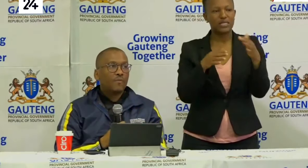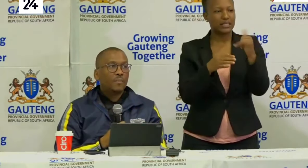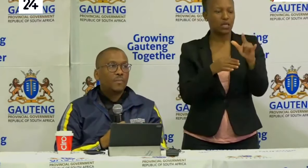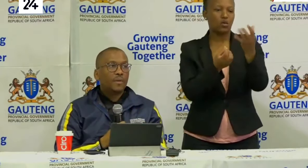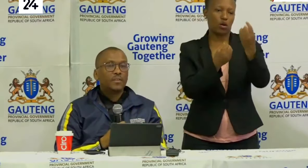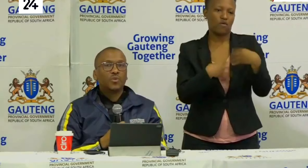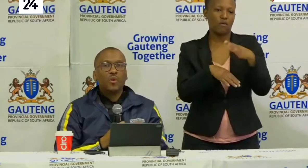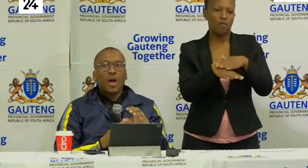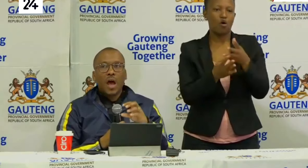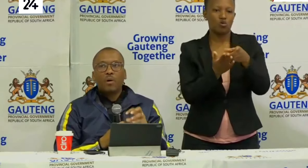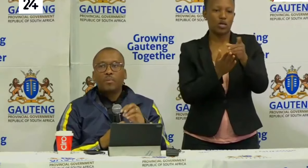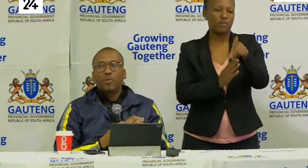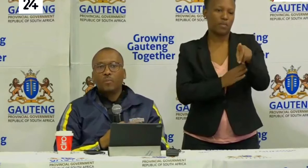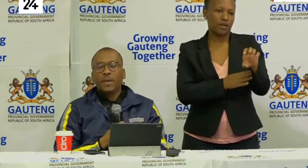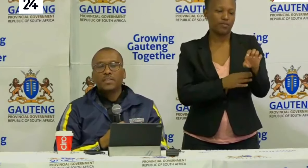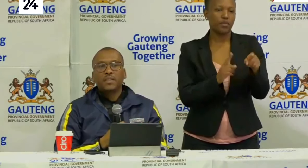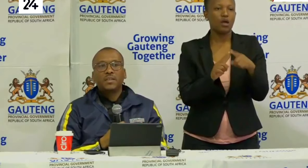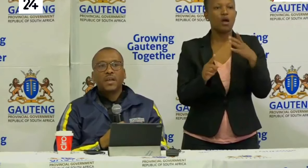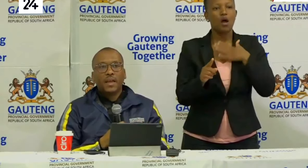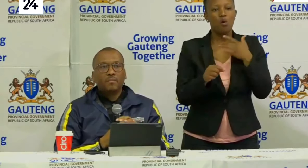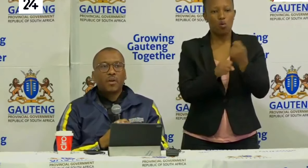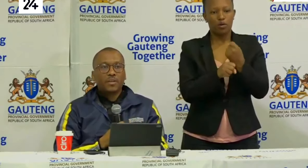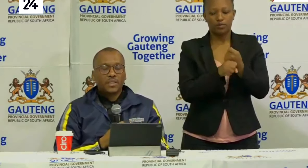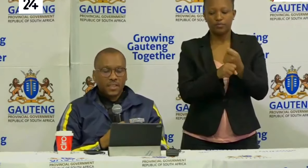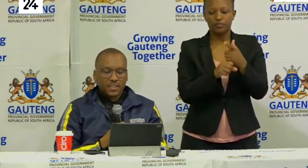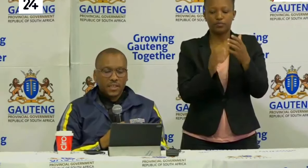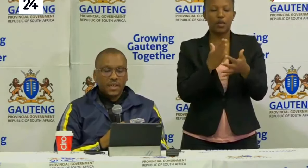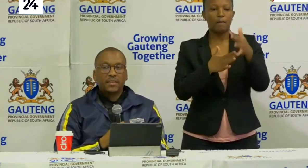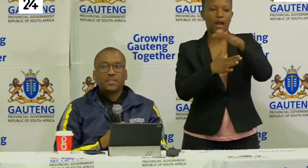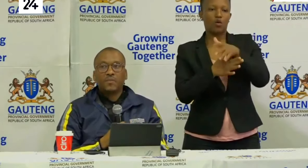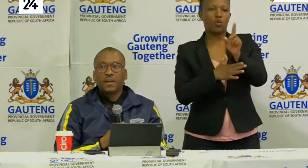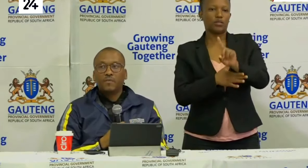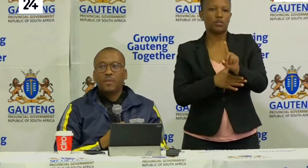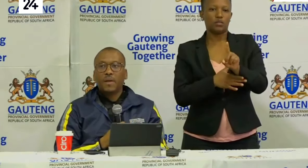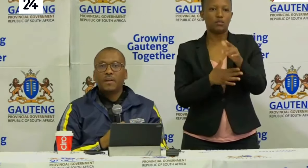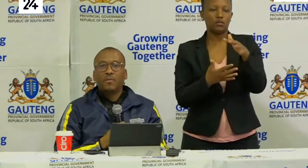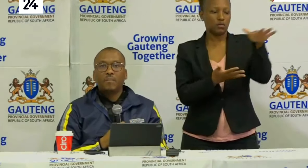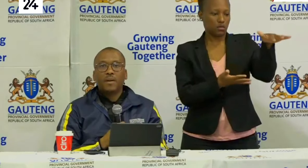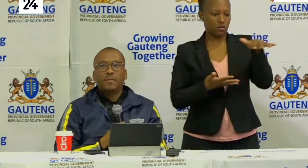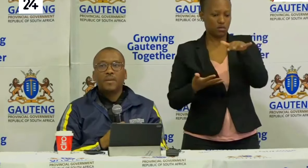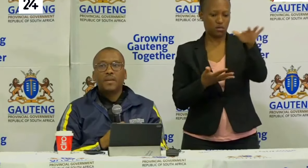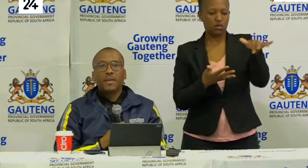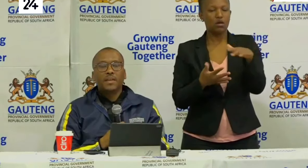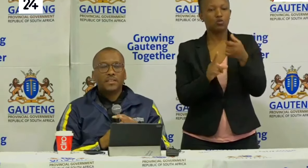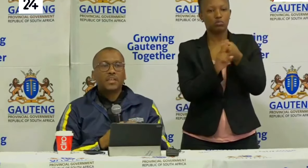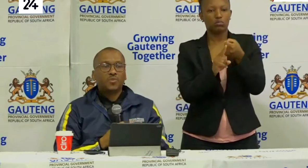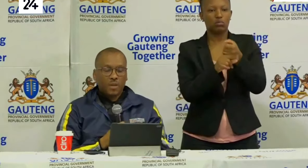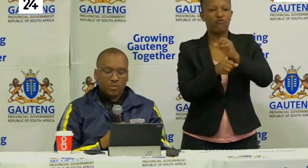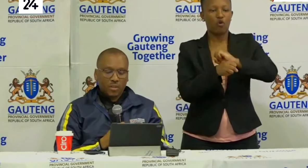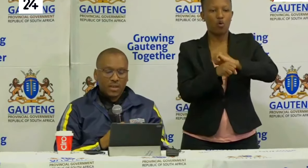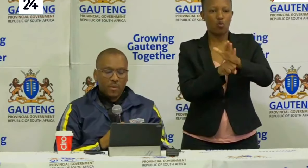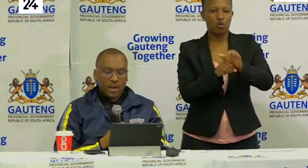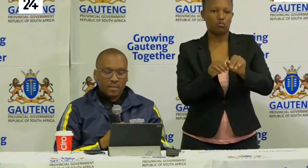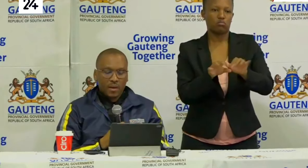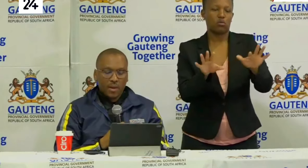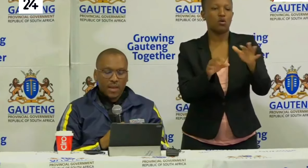more of the PPE. So our preoccupation and prioritization in this fight on the pandemic is just to make